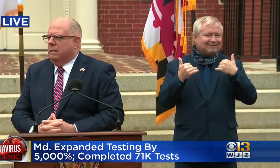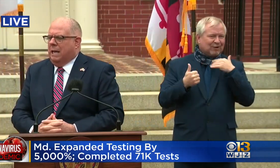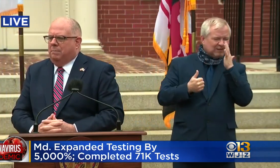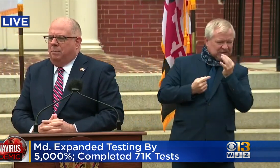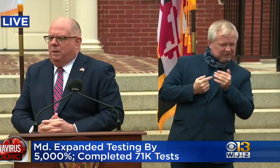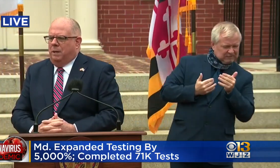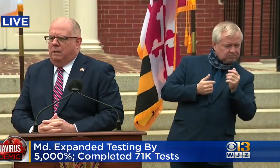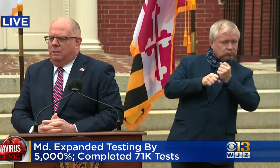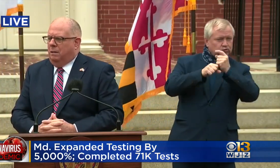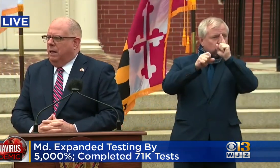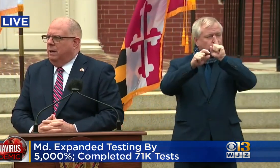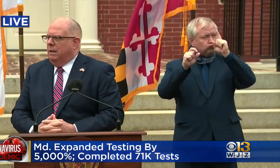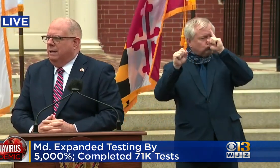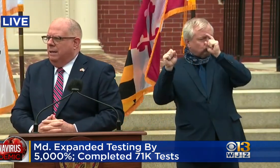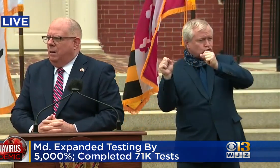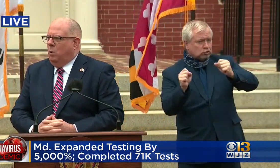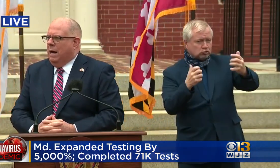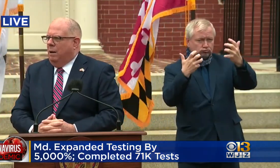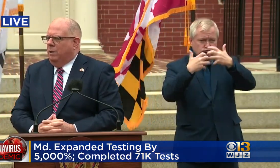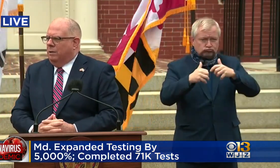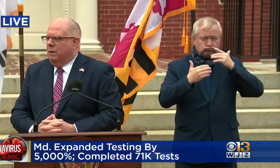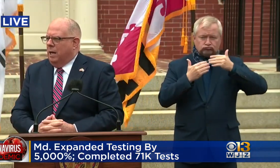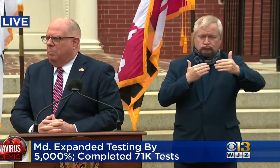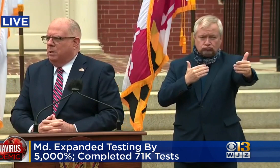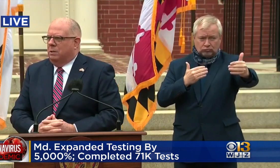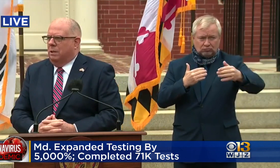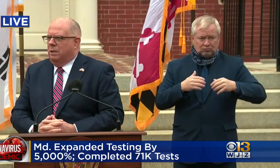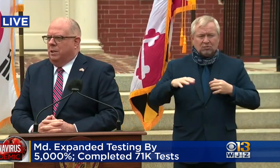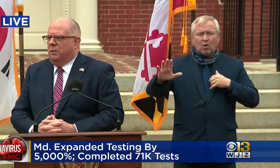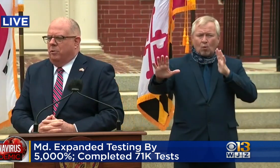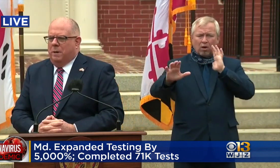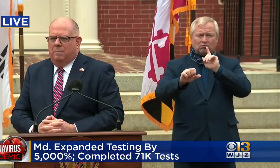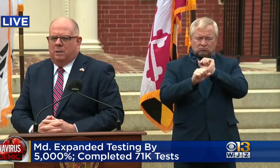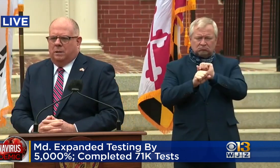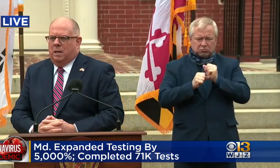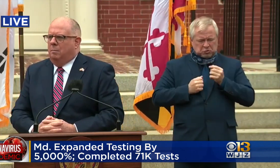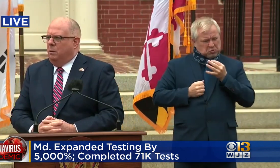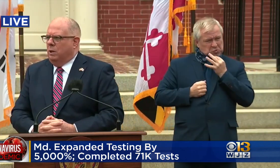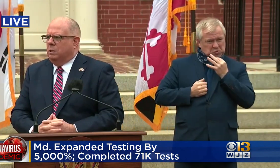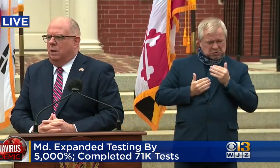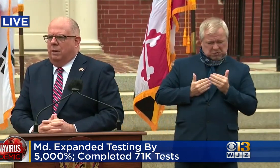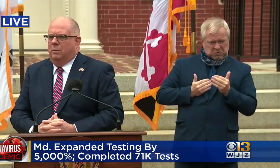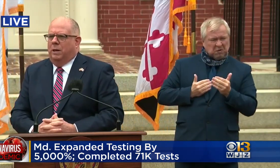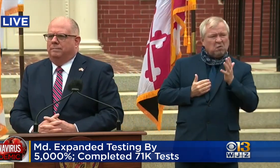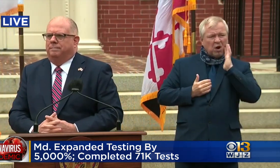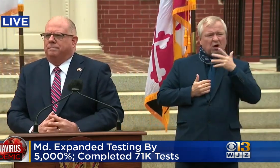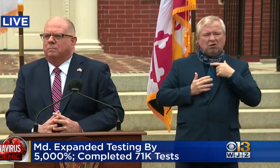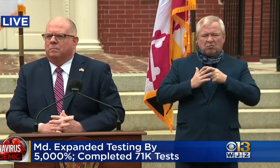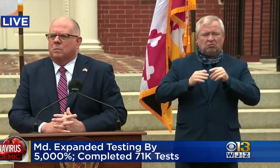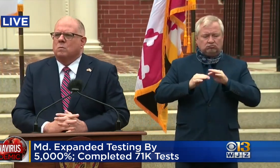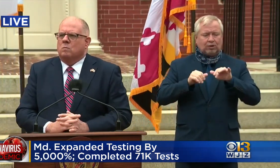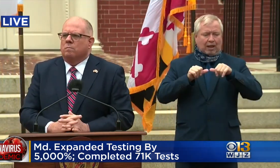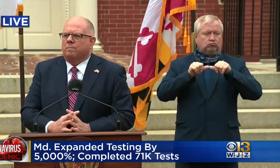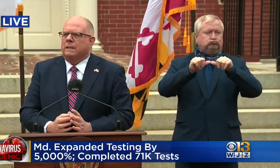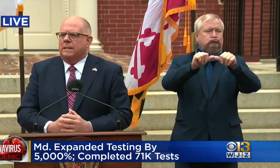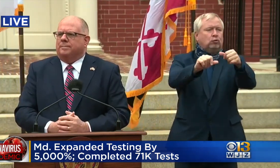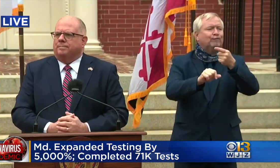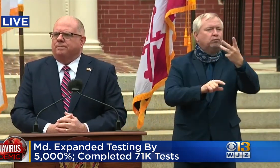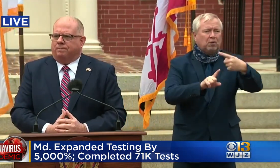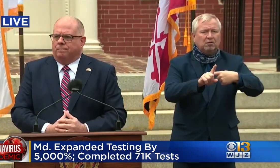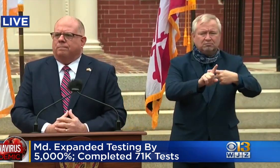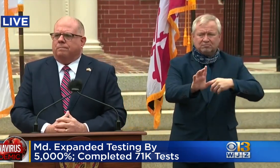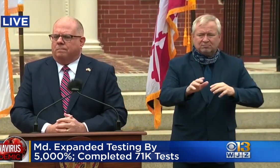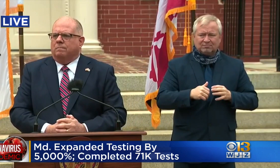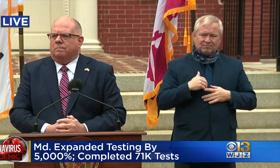and that this capability is going to take a while, and it's going to help us continue for many months to come. But we're going to start right away. Governor, how much does this test